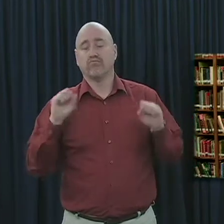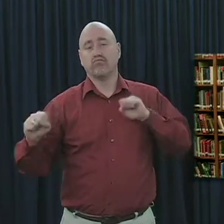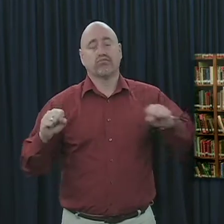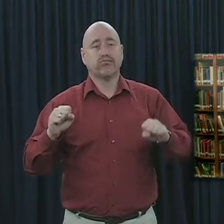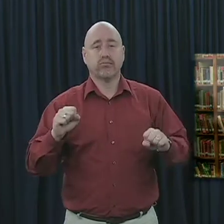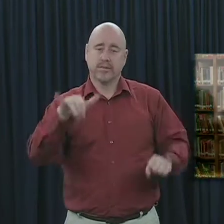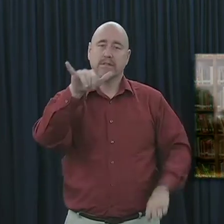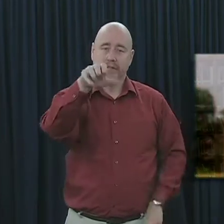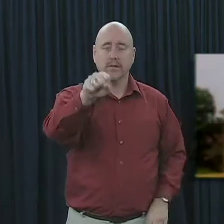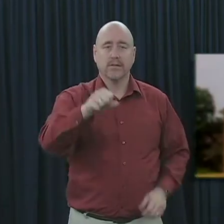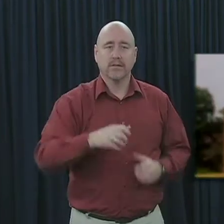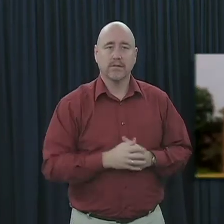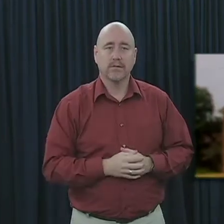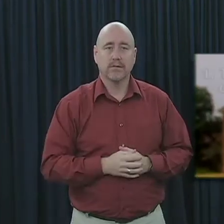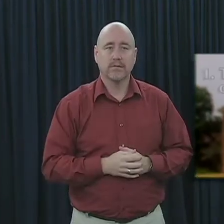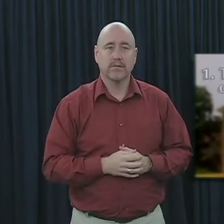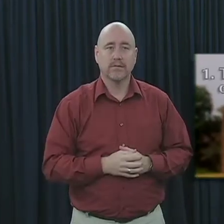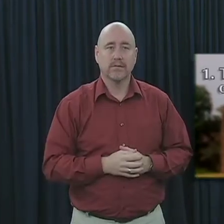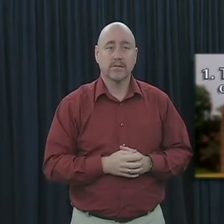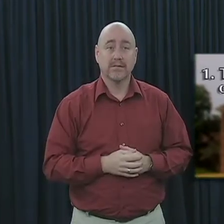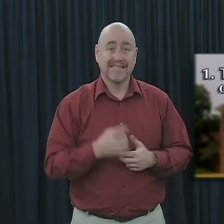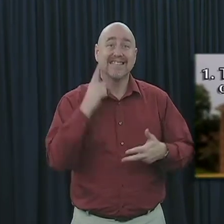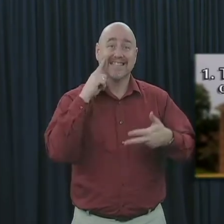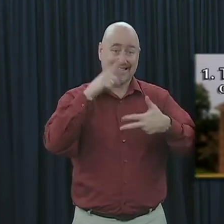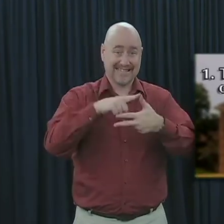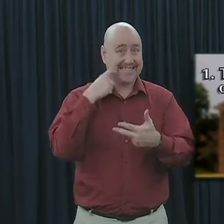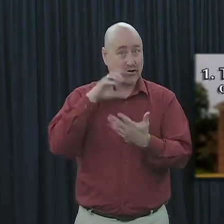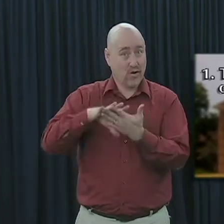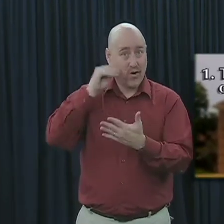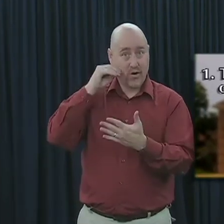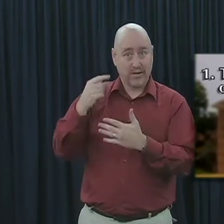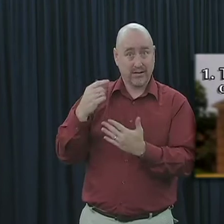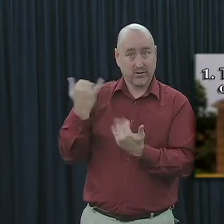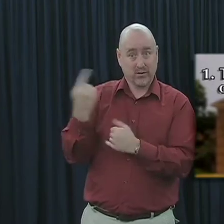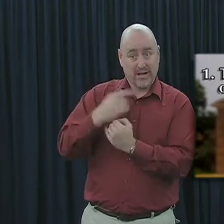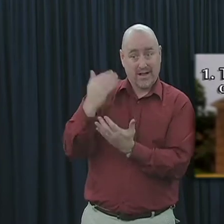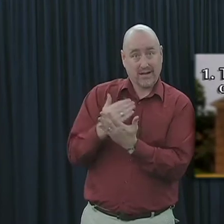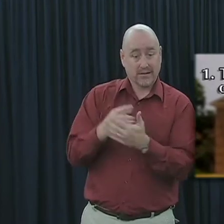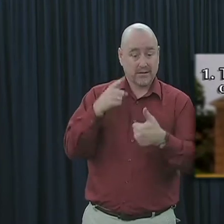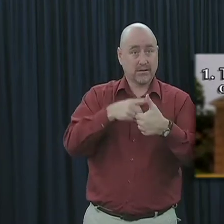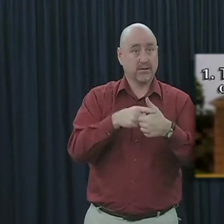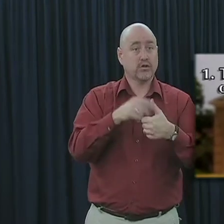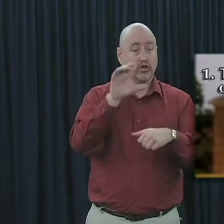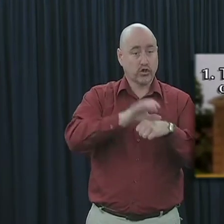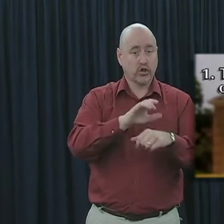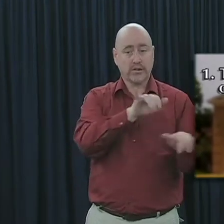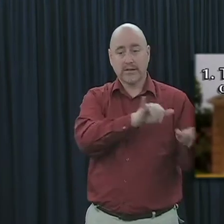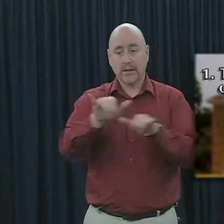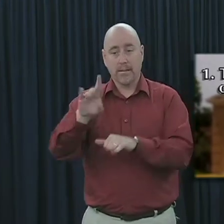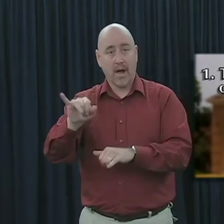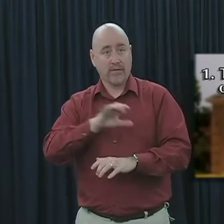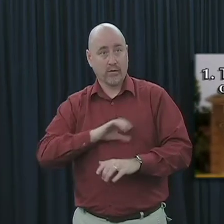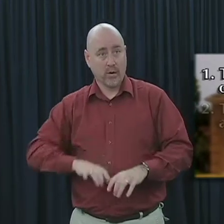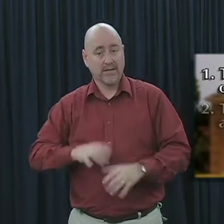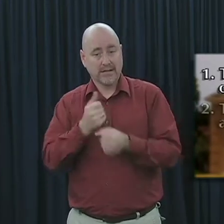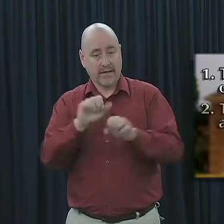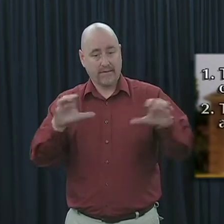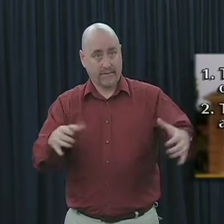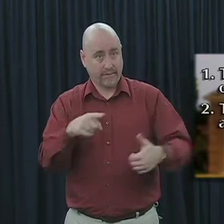resounding yes. Just as we have learned in this lesson that the church is the body of Christ who are the saved and that